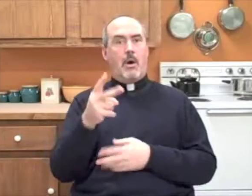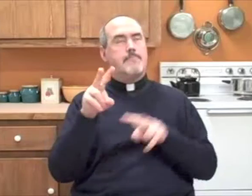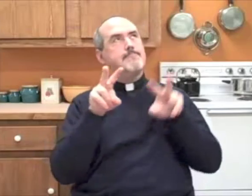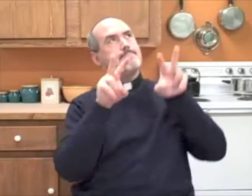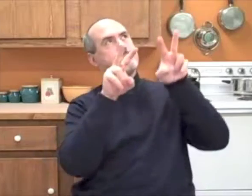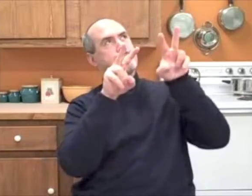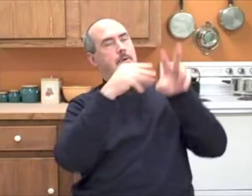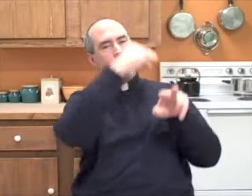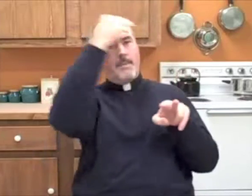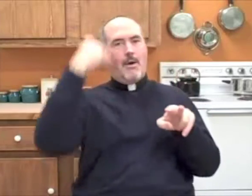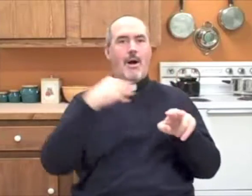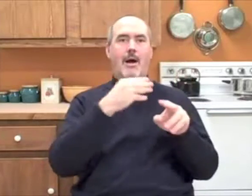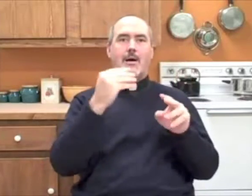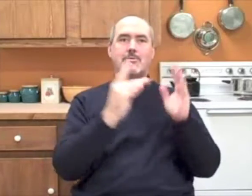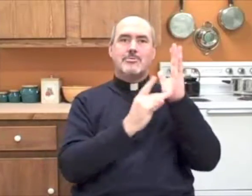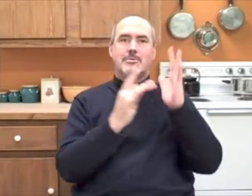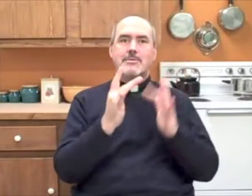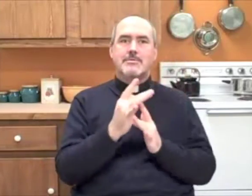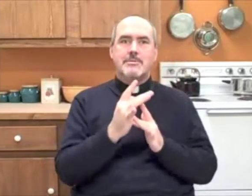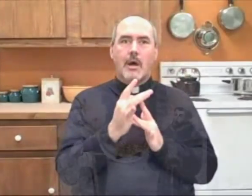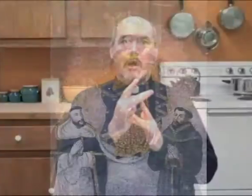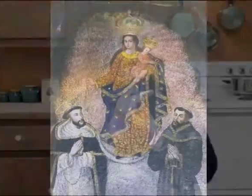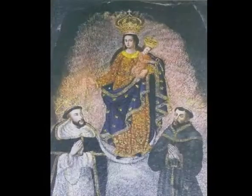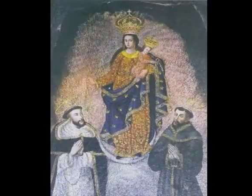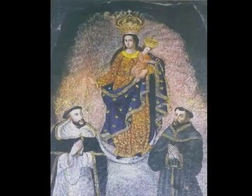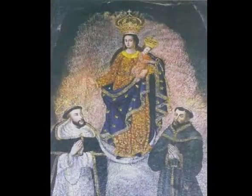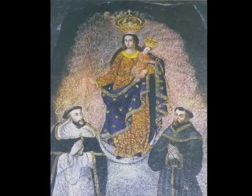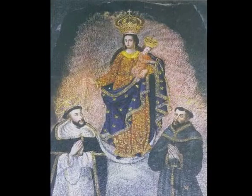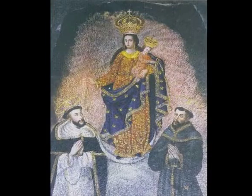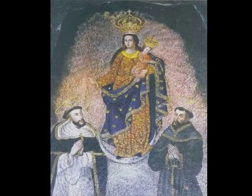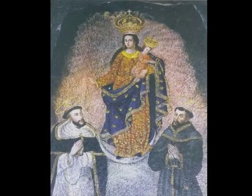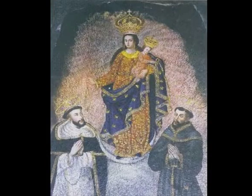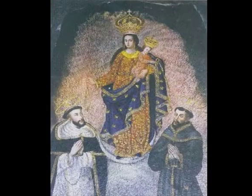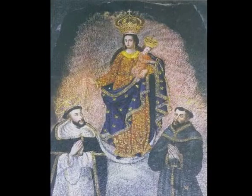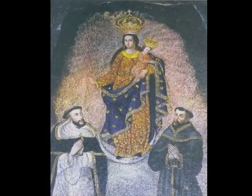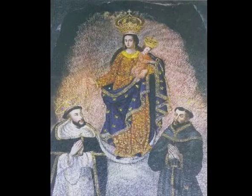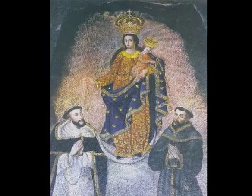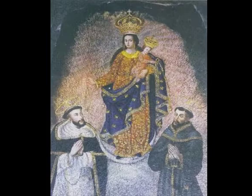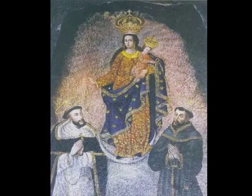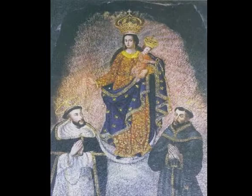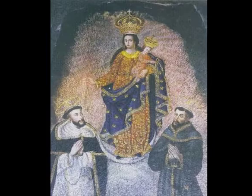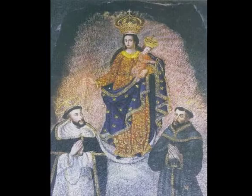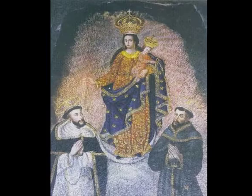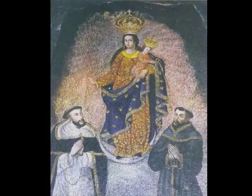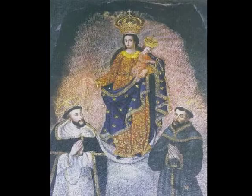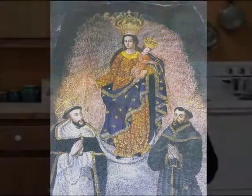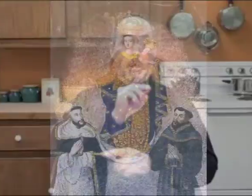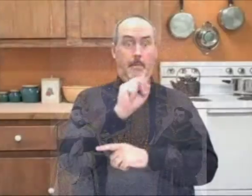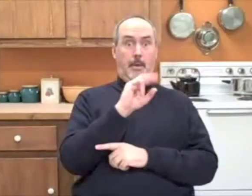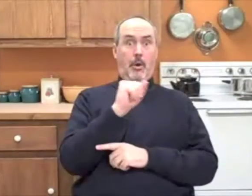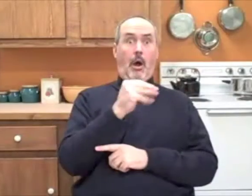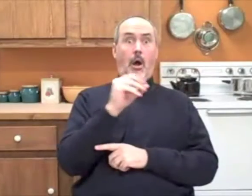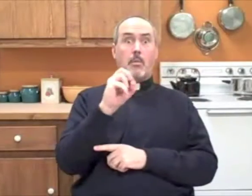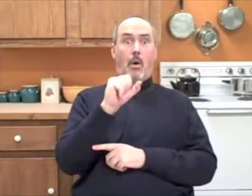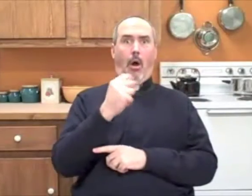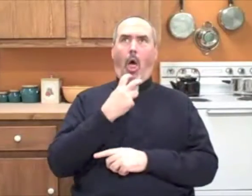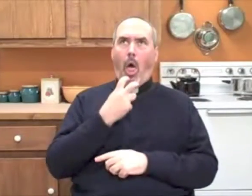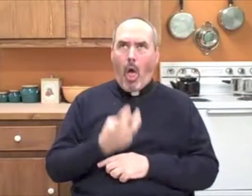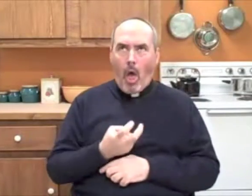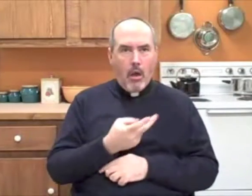Maria